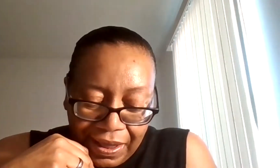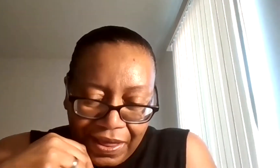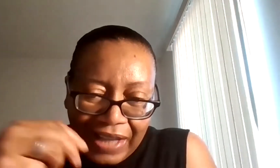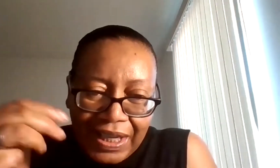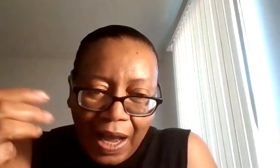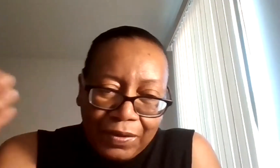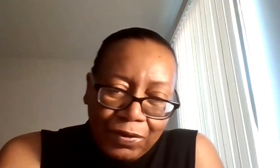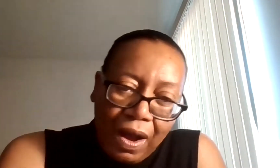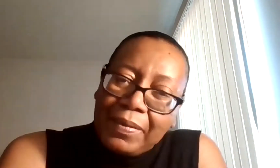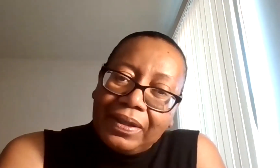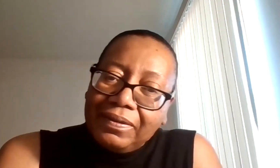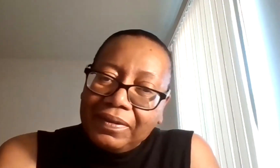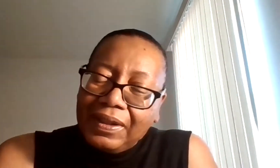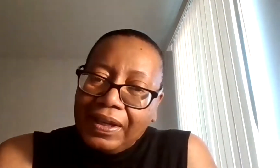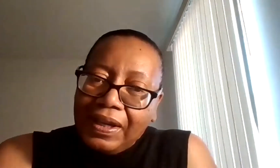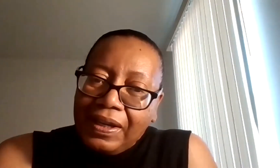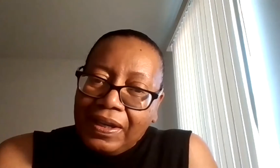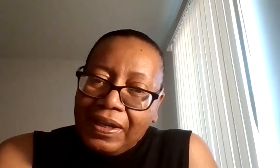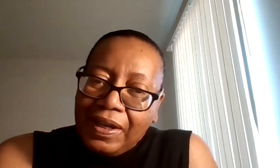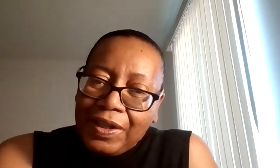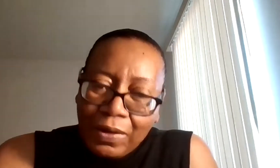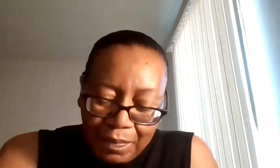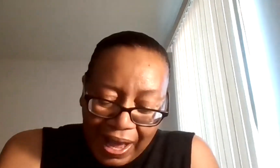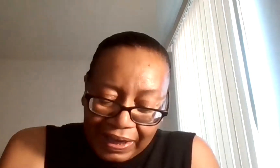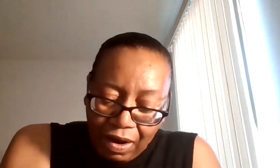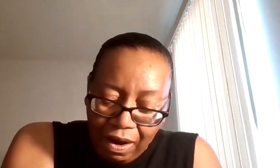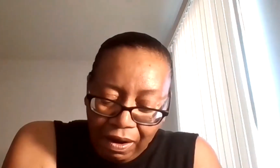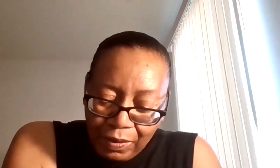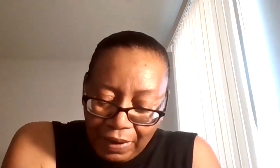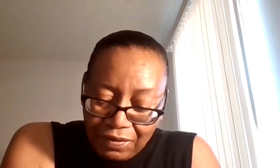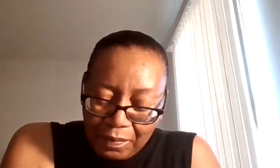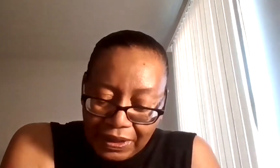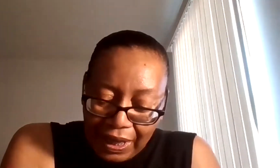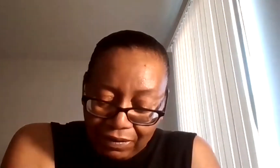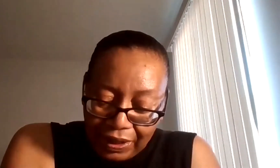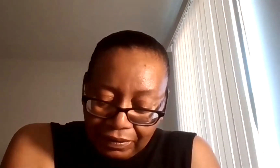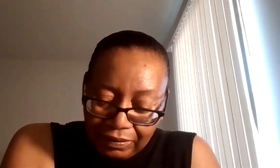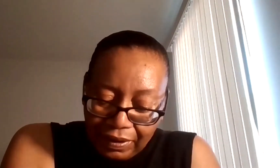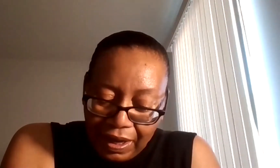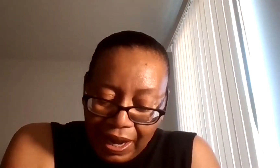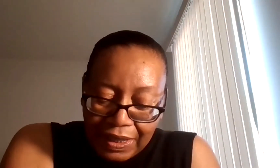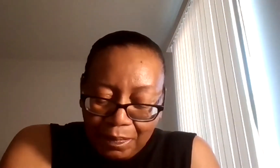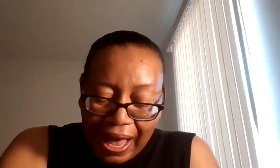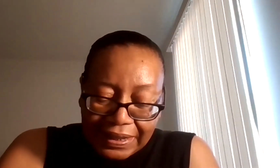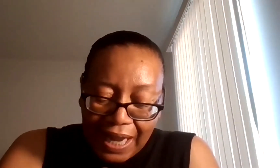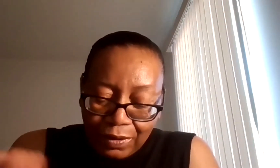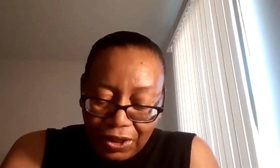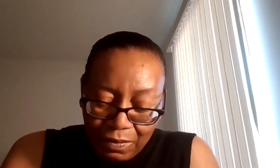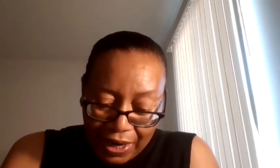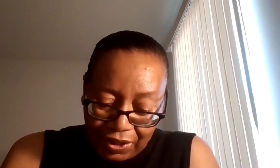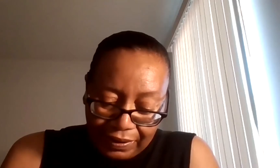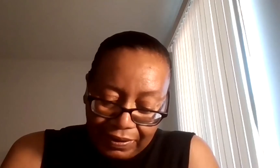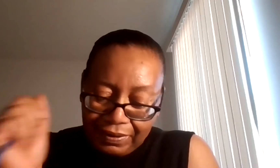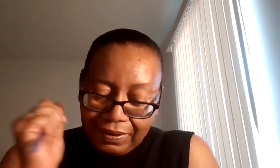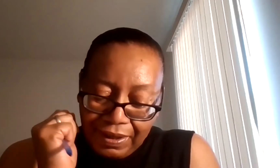That type of trauma goes back all the way from slavery and is passed down